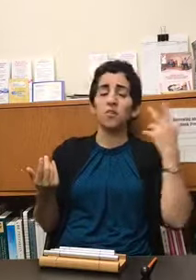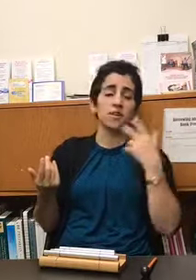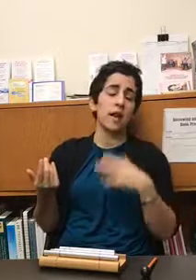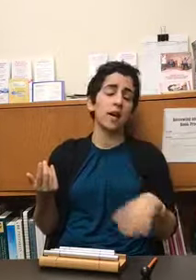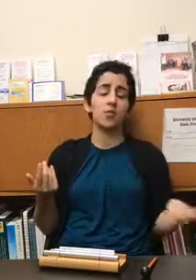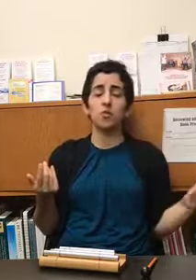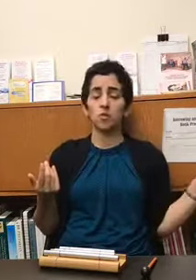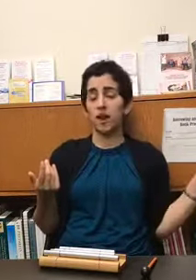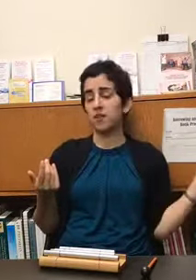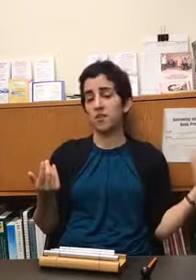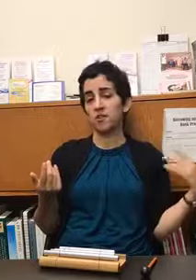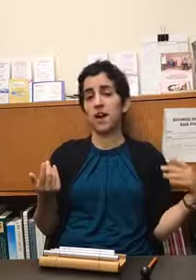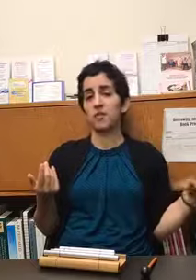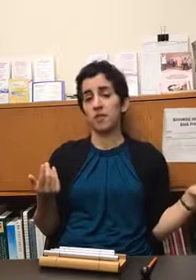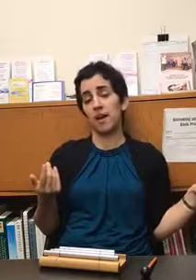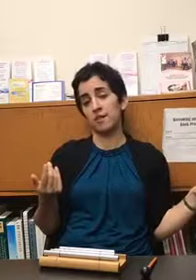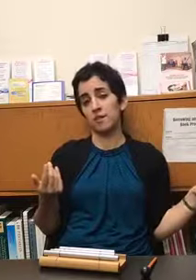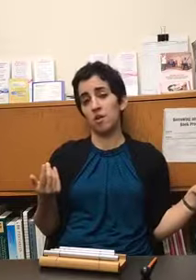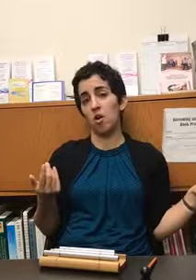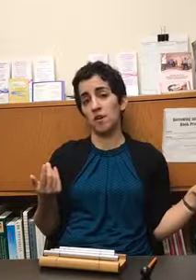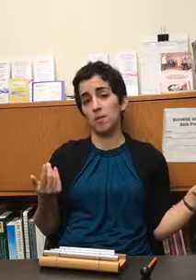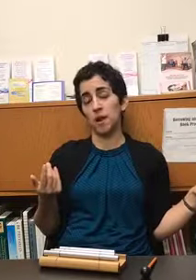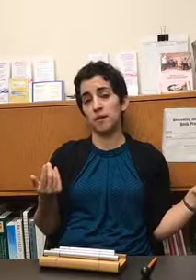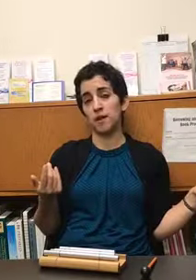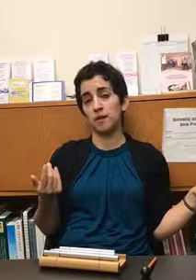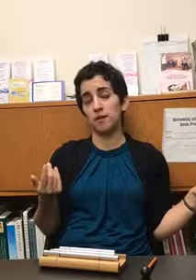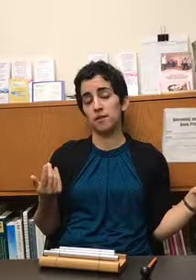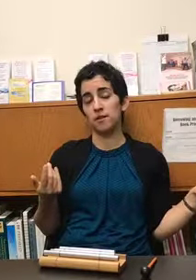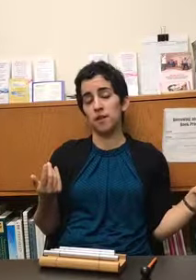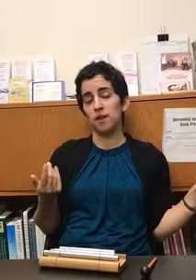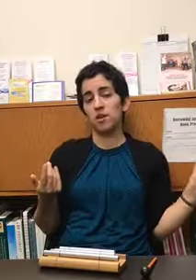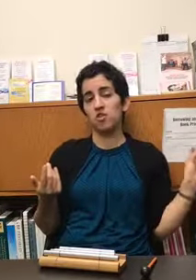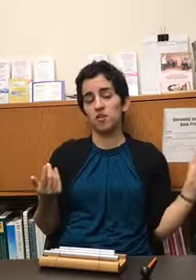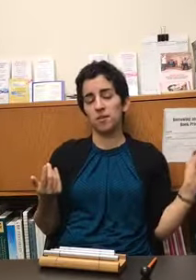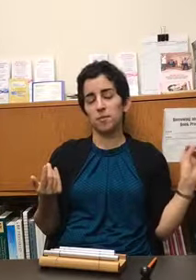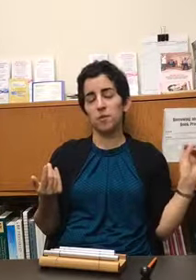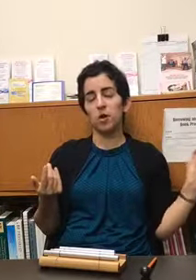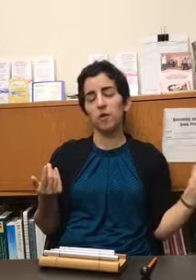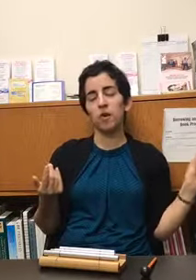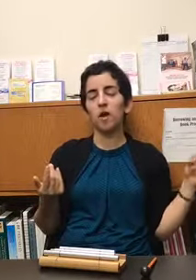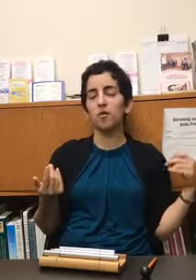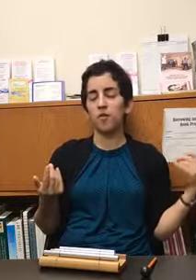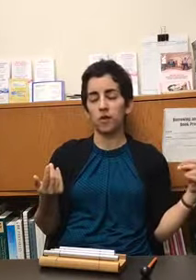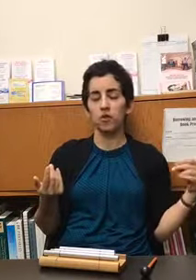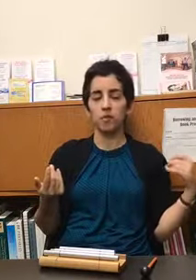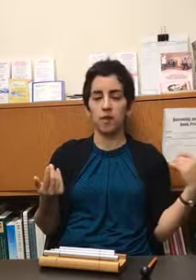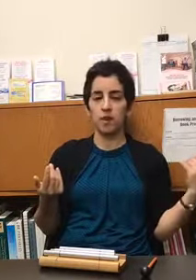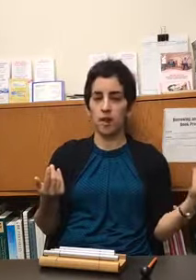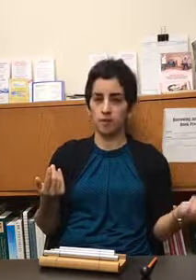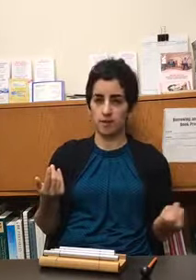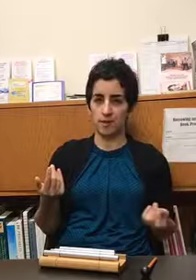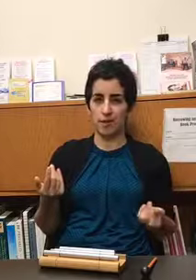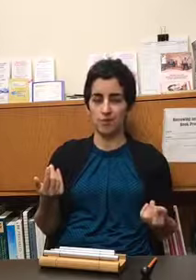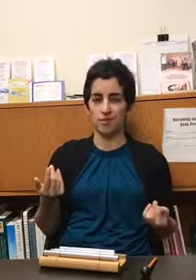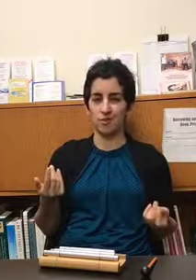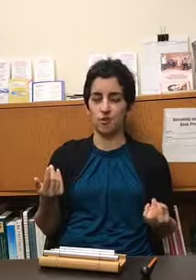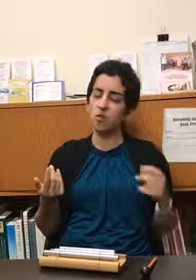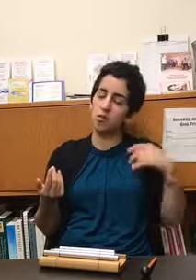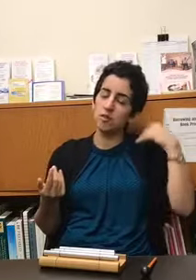doesn't have to your exhale doesn't have to last as long as mine does it's just going for how it feels rather than how it sounds and so notice if